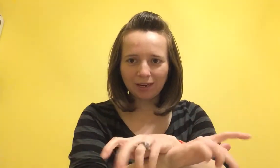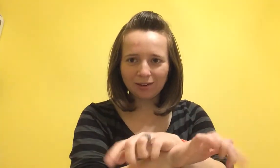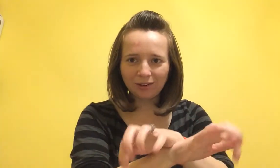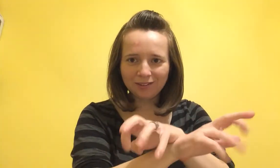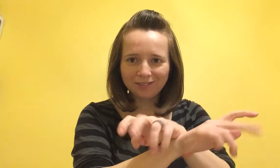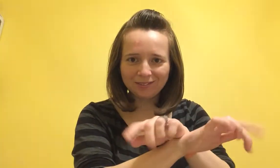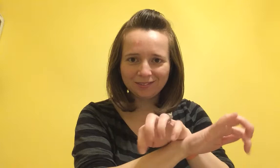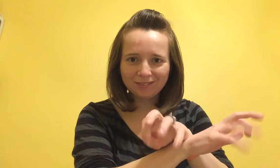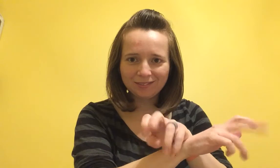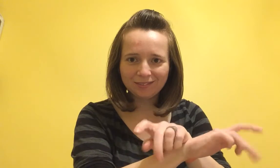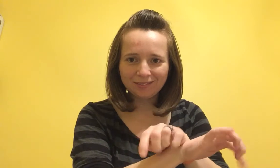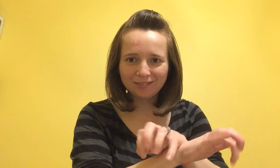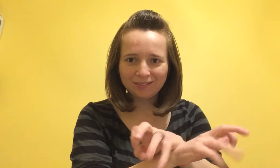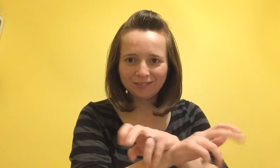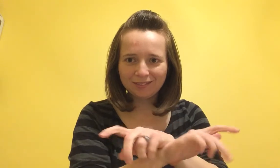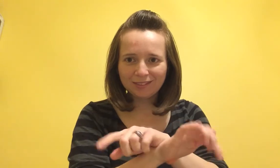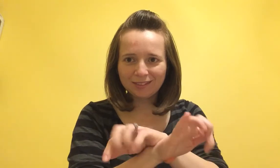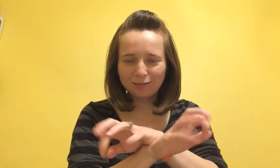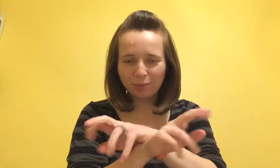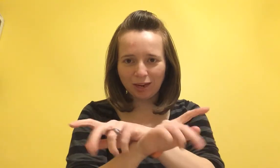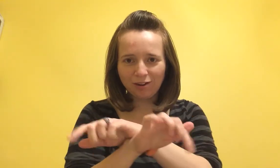spider spider